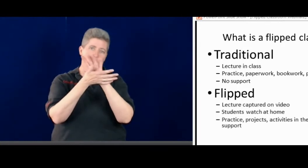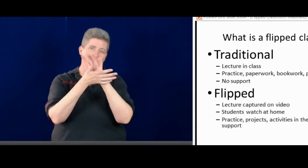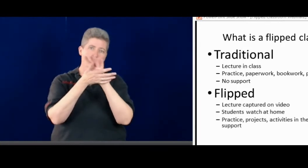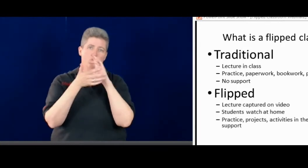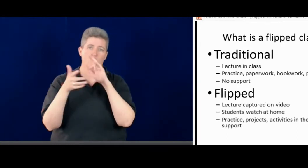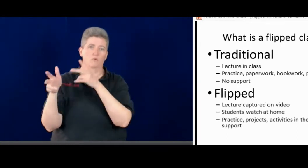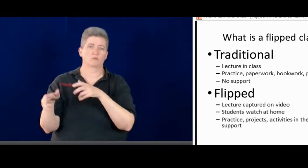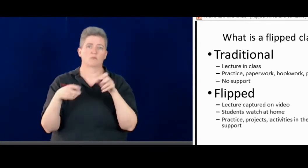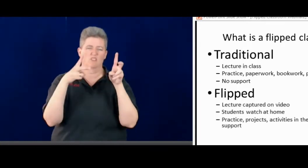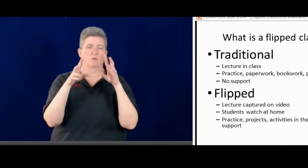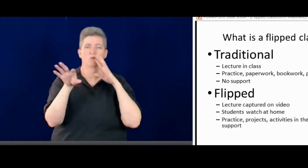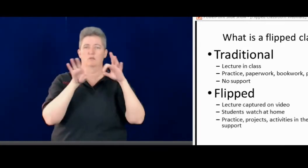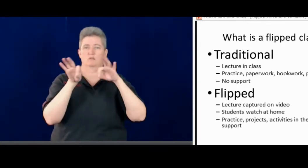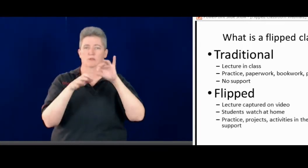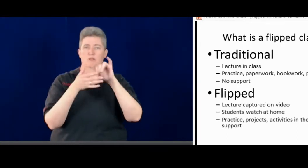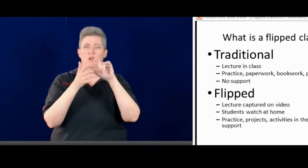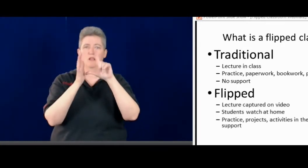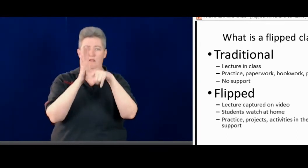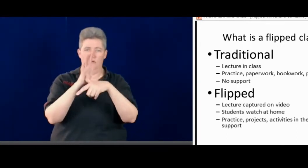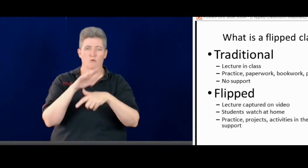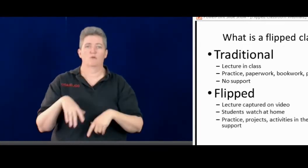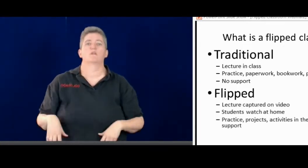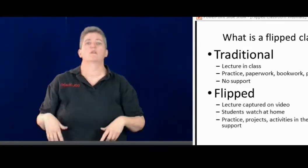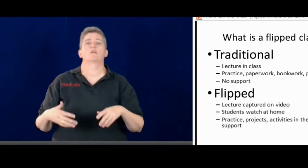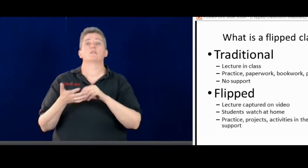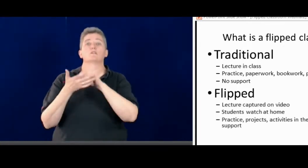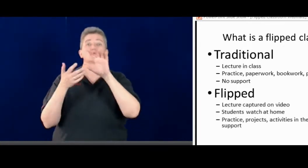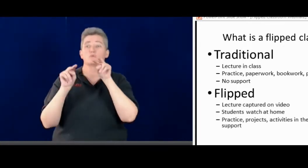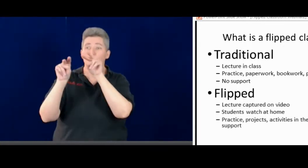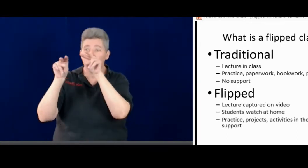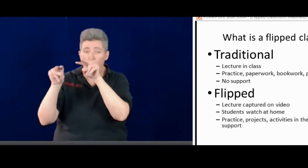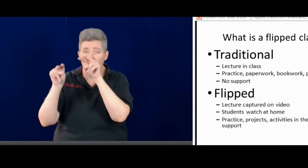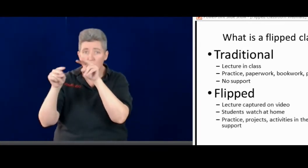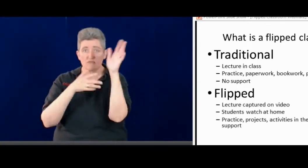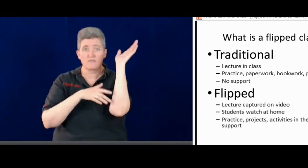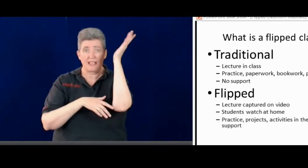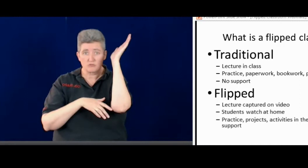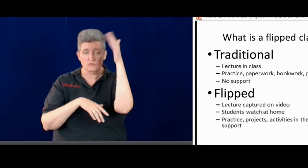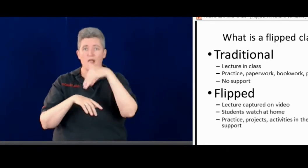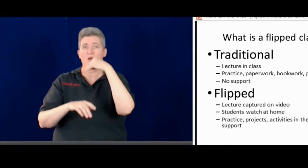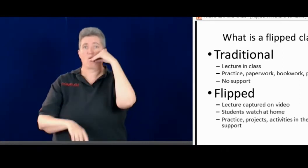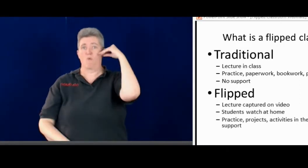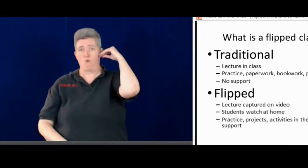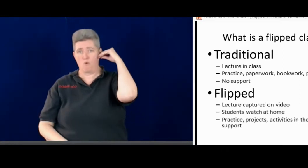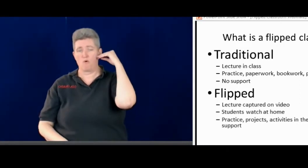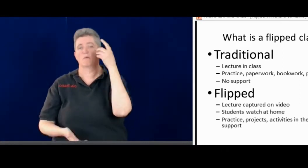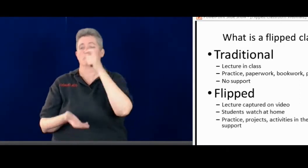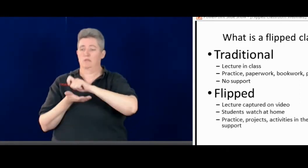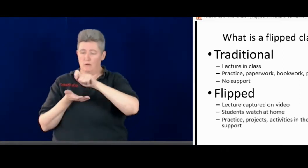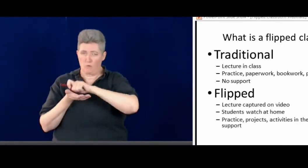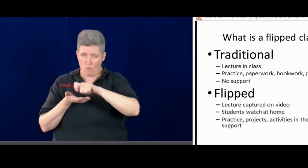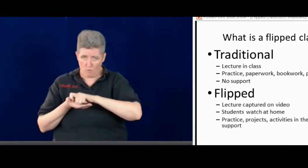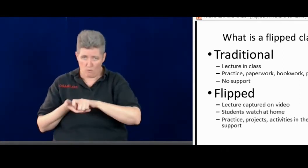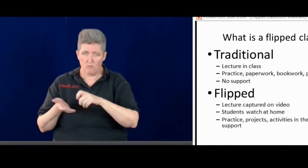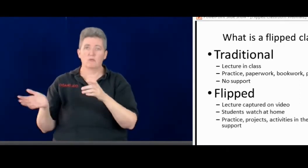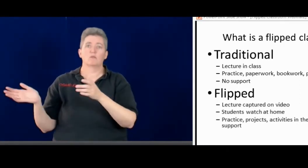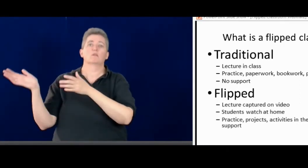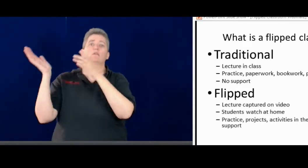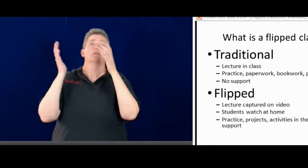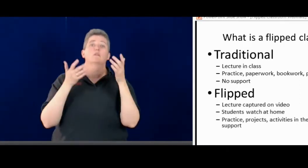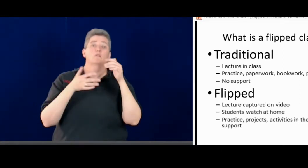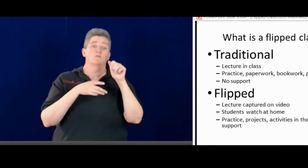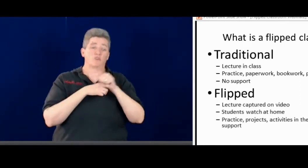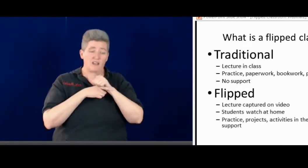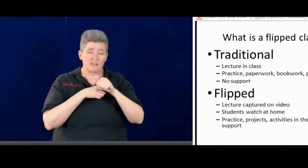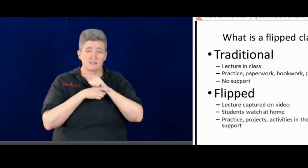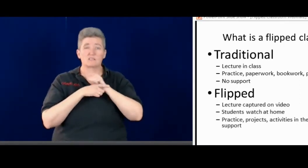We tend to have the lectures on the video, and I will explain about that later. Then the students will watch the lecture at